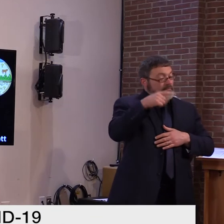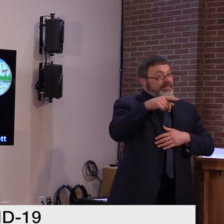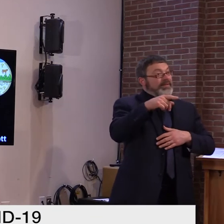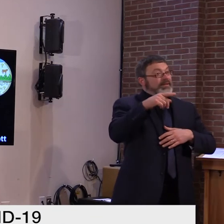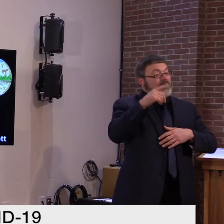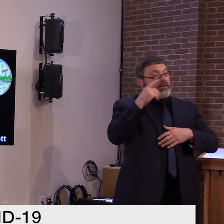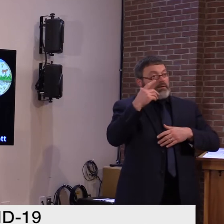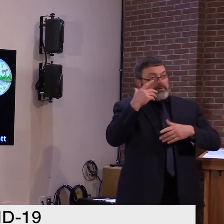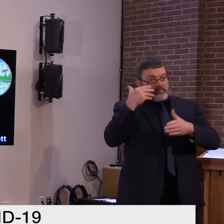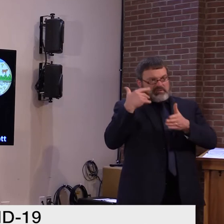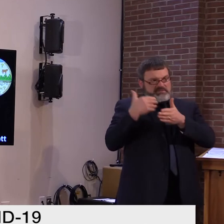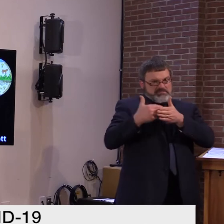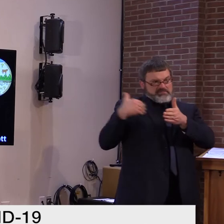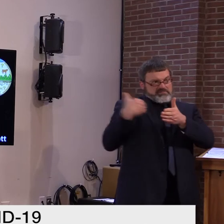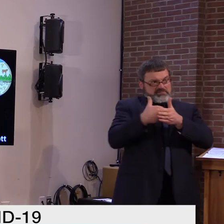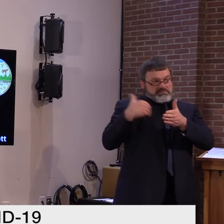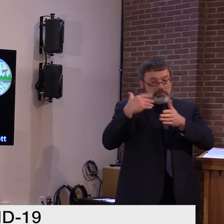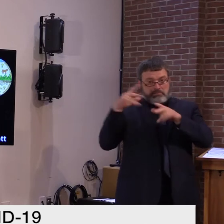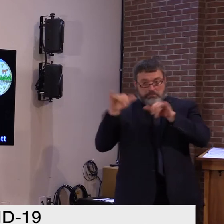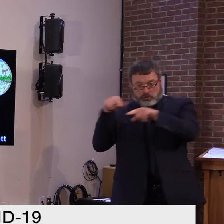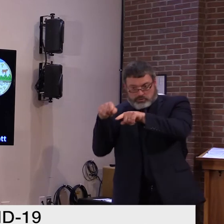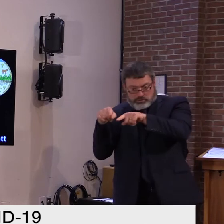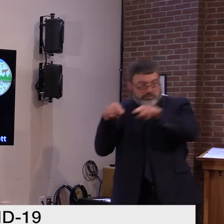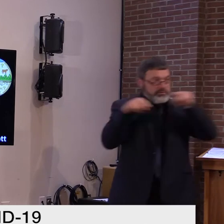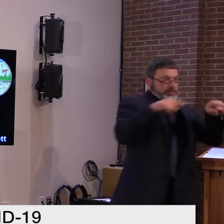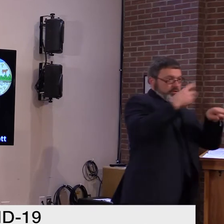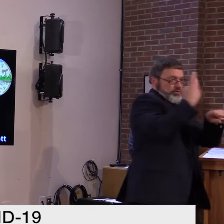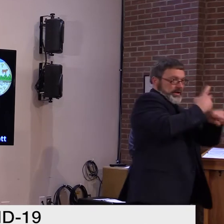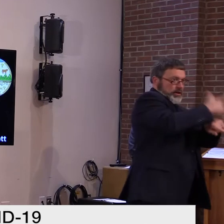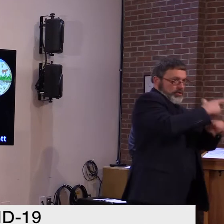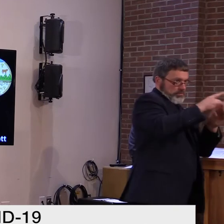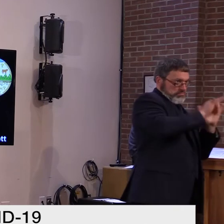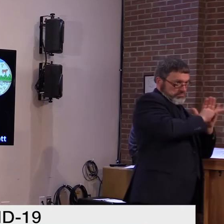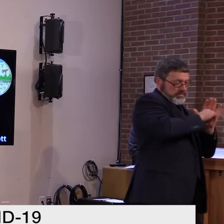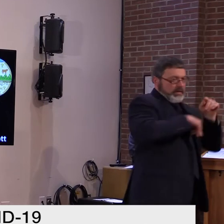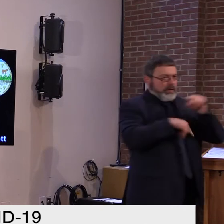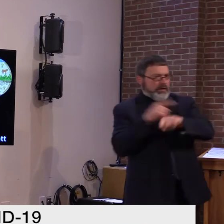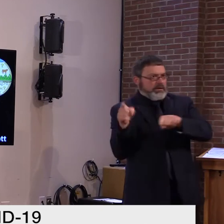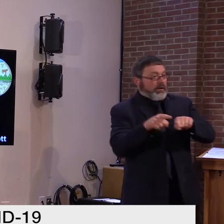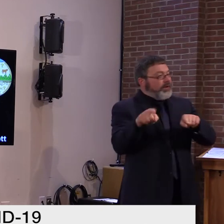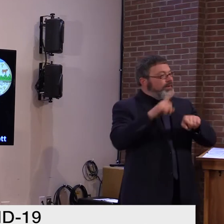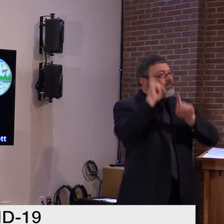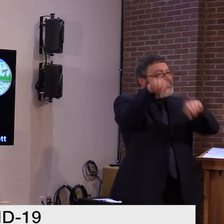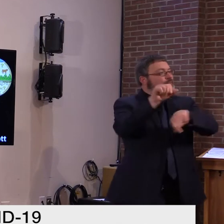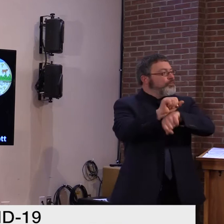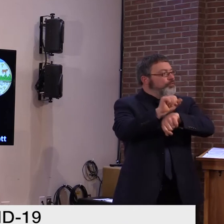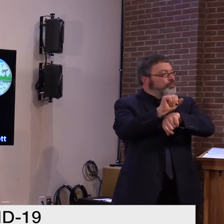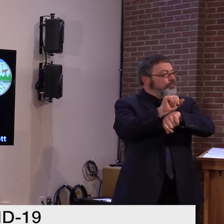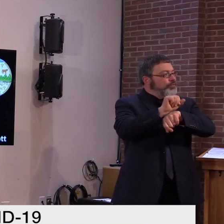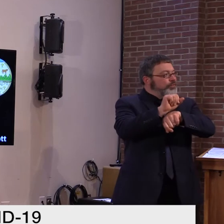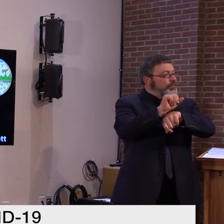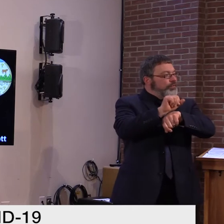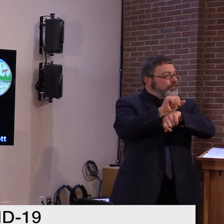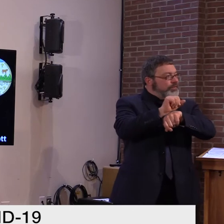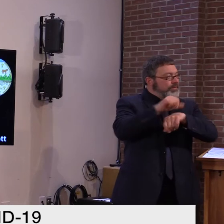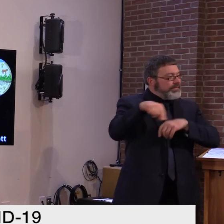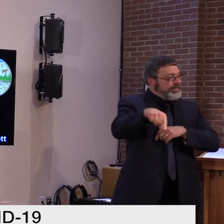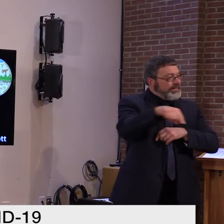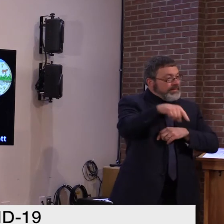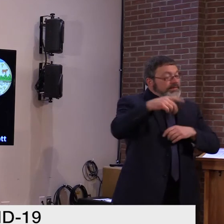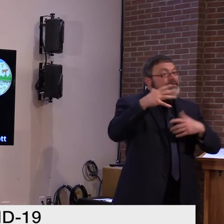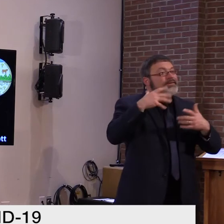He's pretty good about wearing a mask and all that, but he and his three other employees take the same coffee break every day.